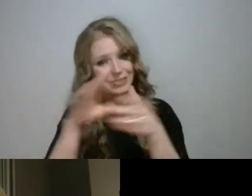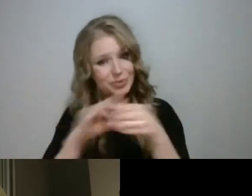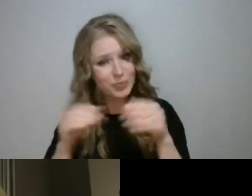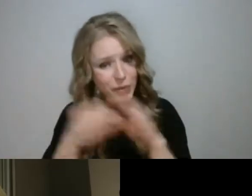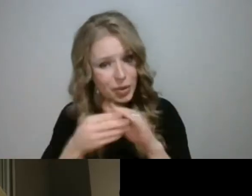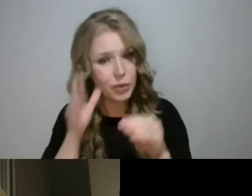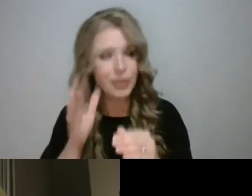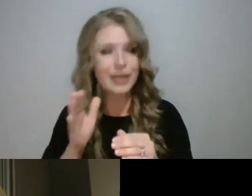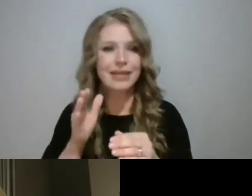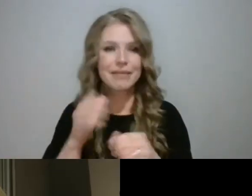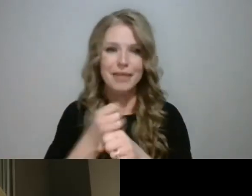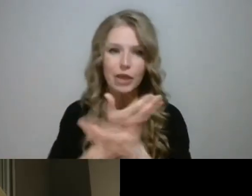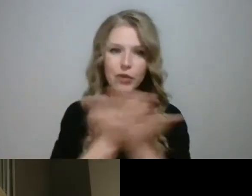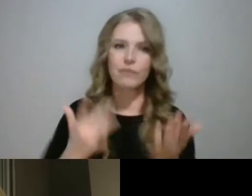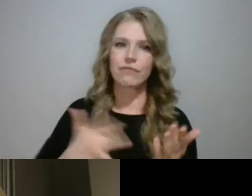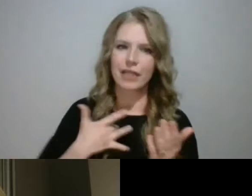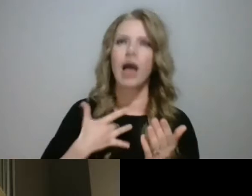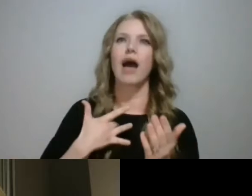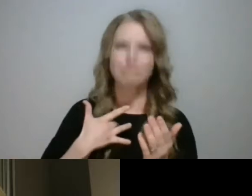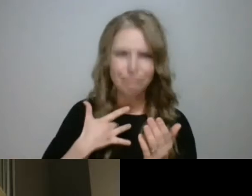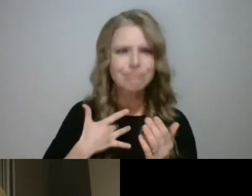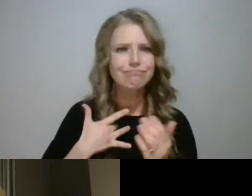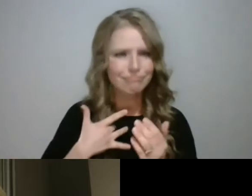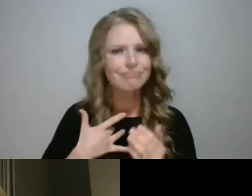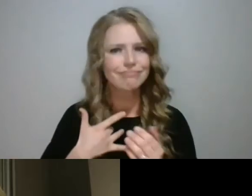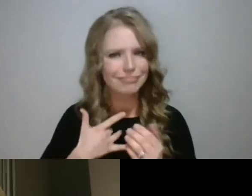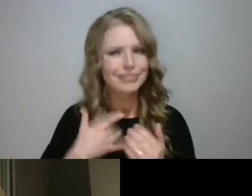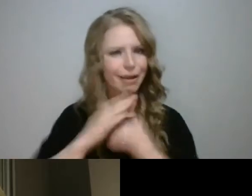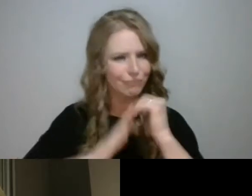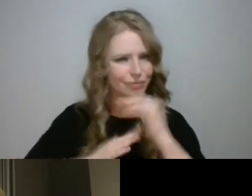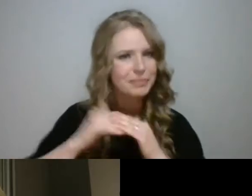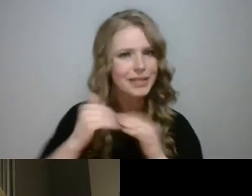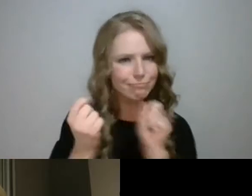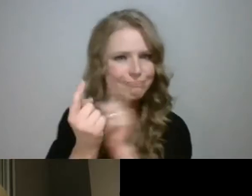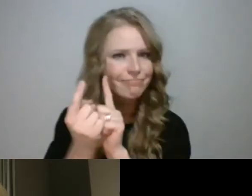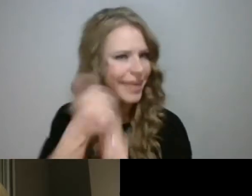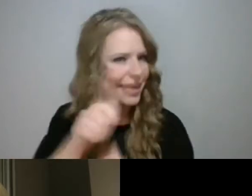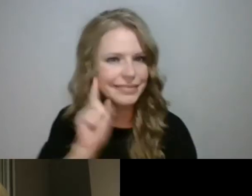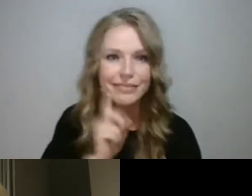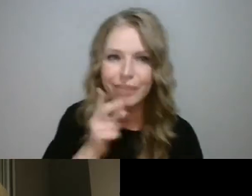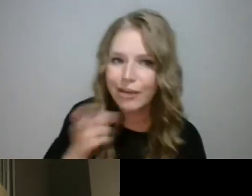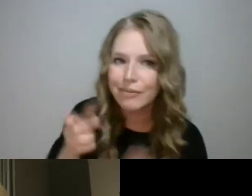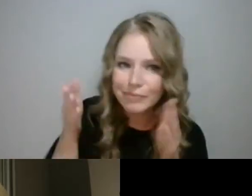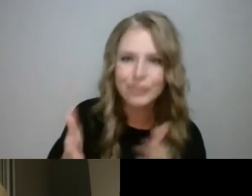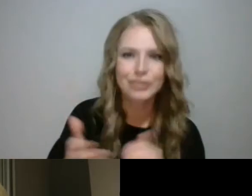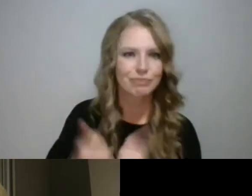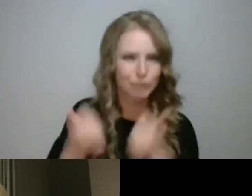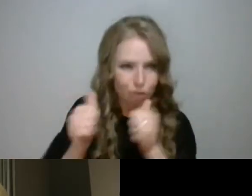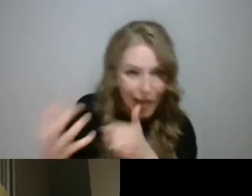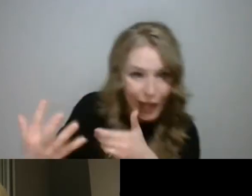enough. So the story that I was able to contribute, you know, I really feel that it's